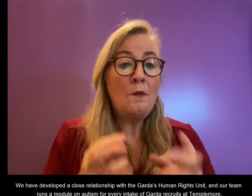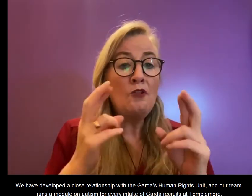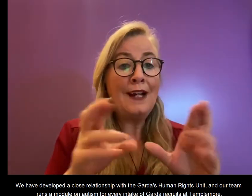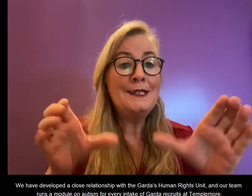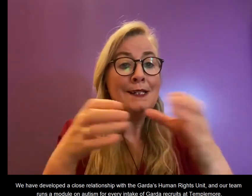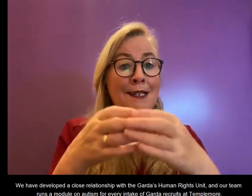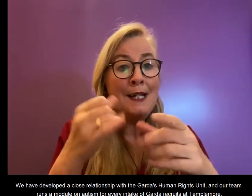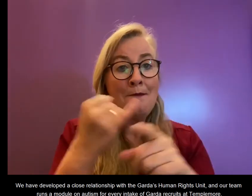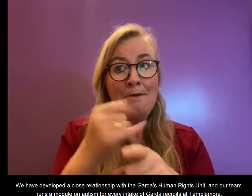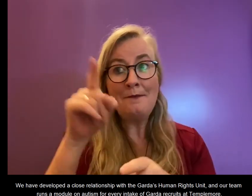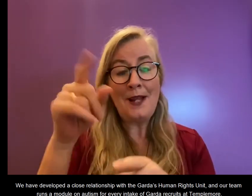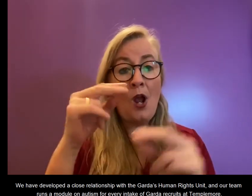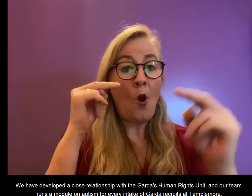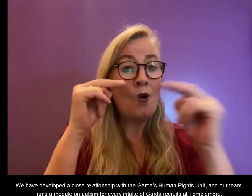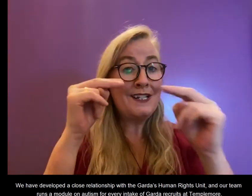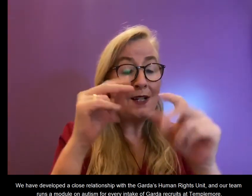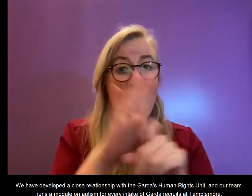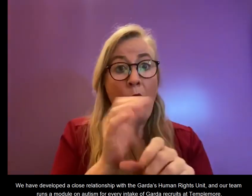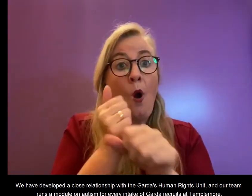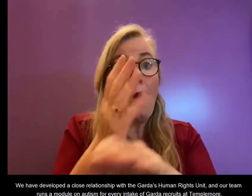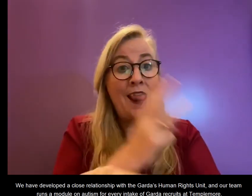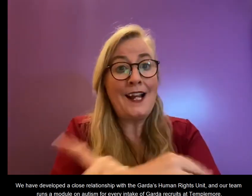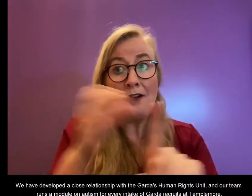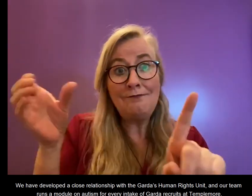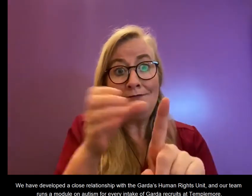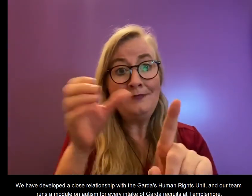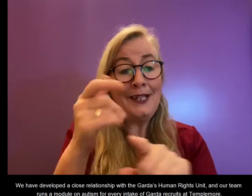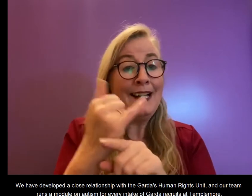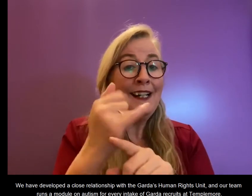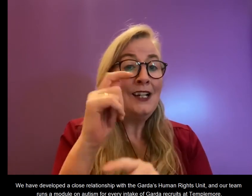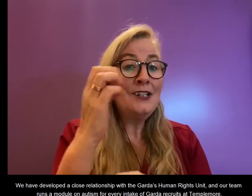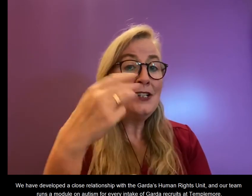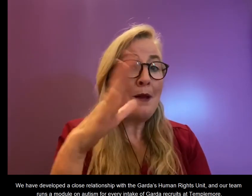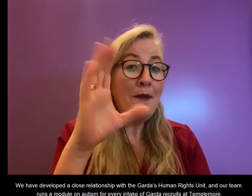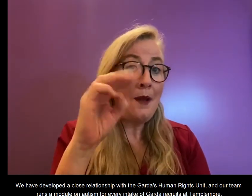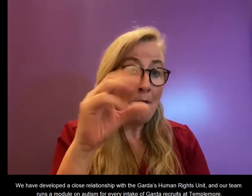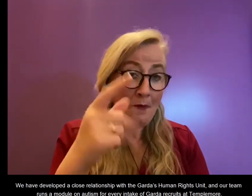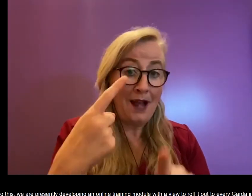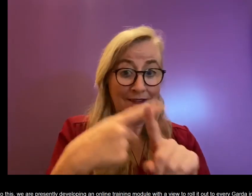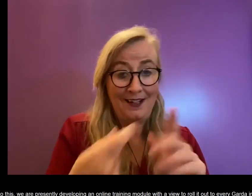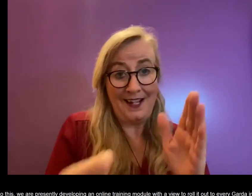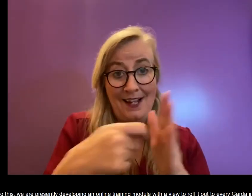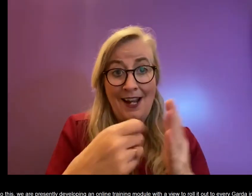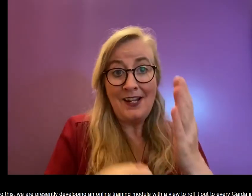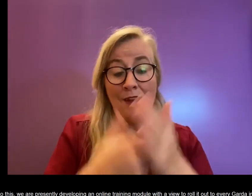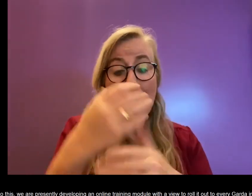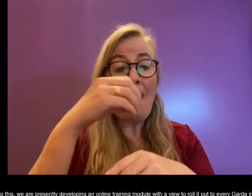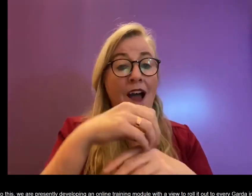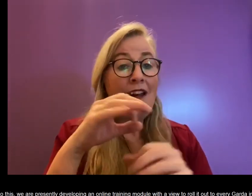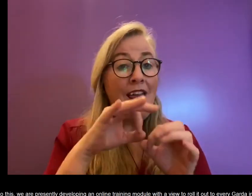Garda's Human Rights Unit and our team runs a module for autism for every intake of Garda recruits at Temple Moore. Further to this, we are currently developing